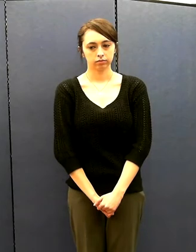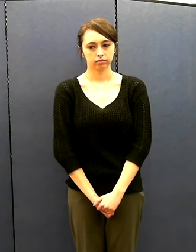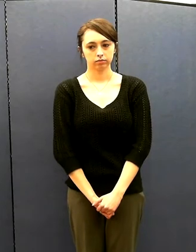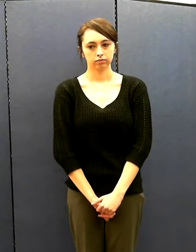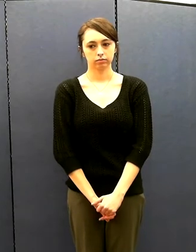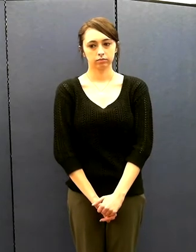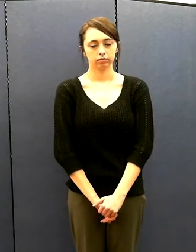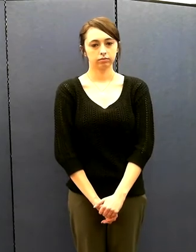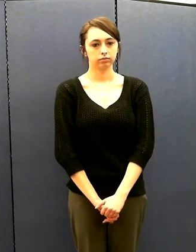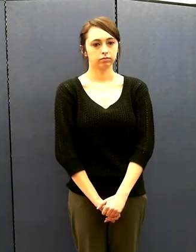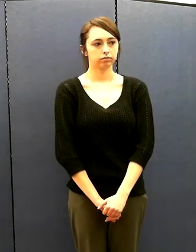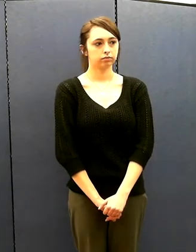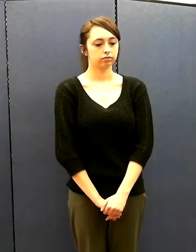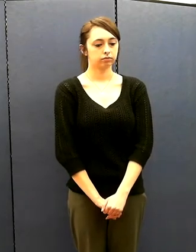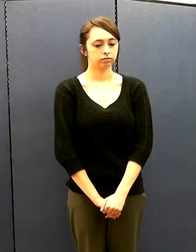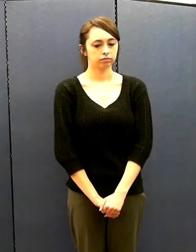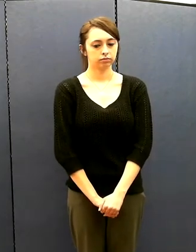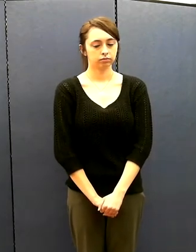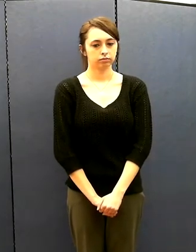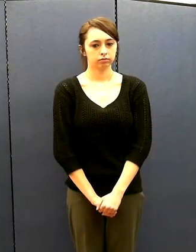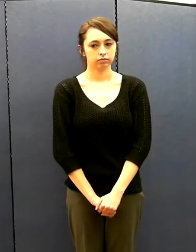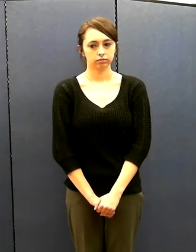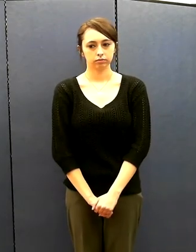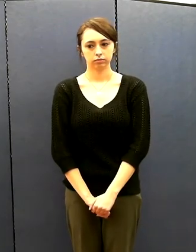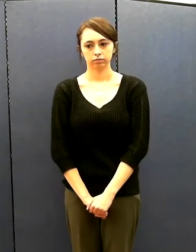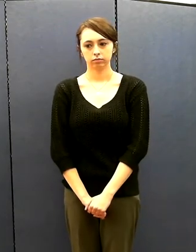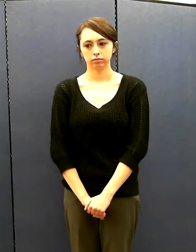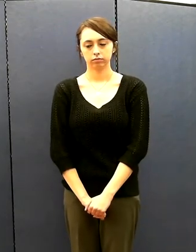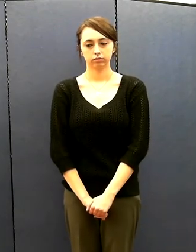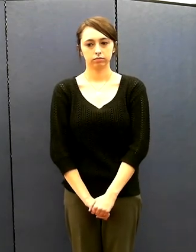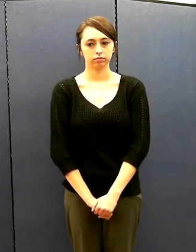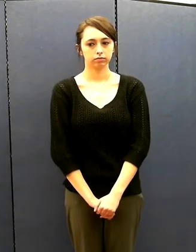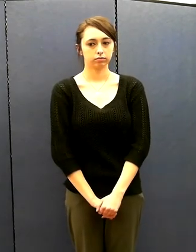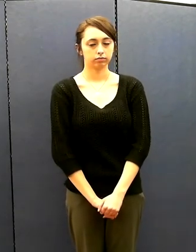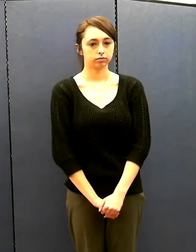basic instruction does help to let people know of the risks.